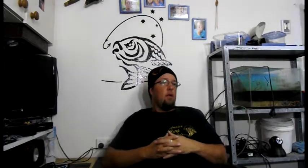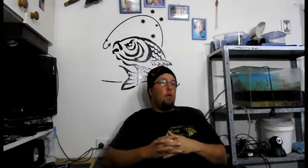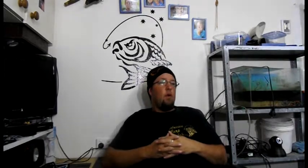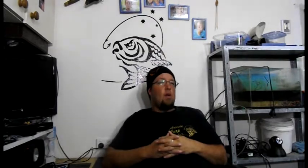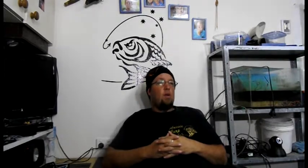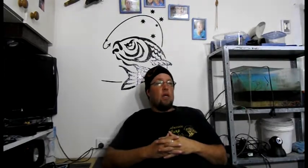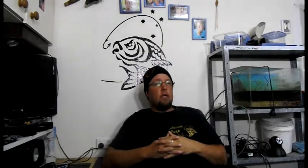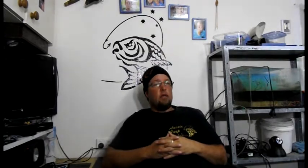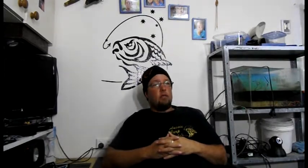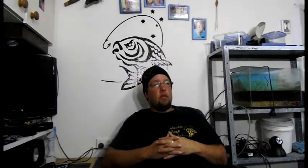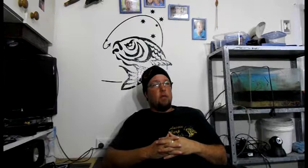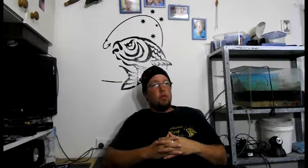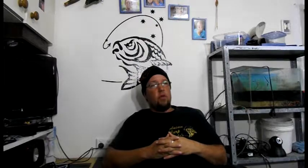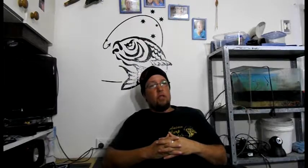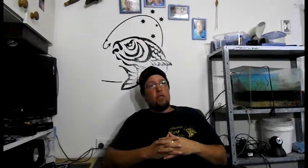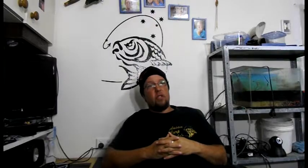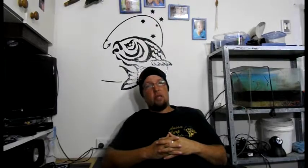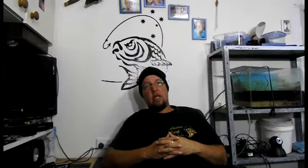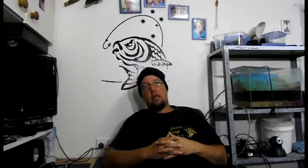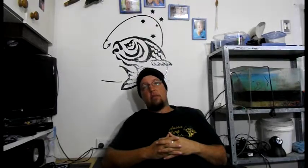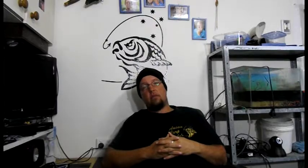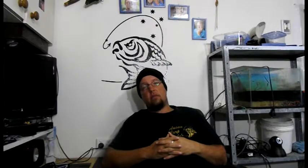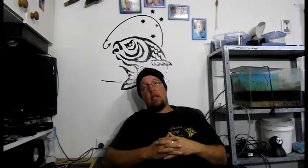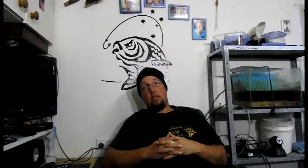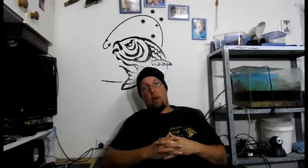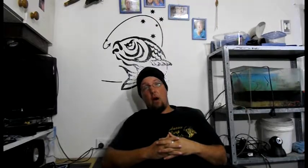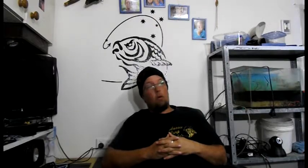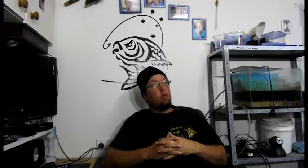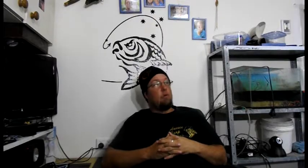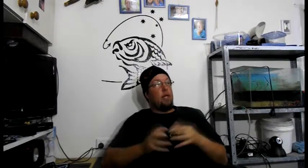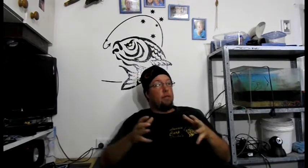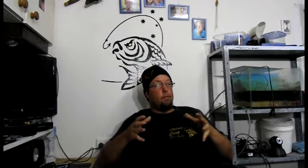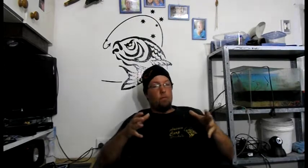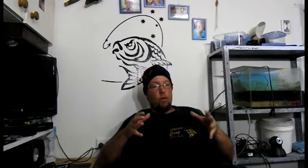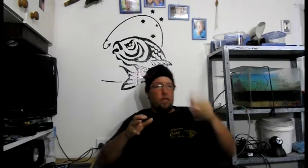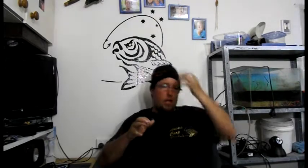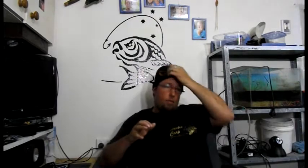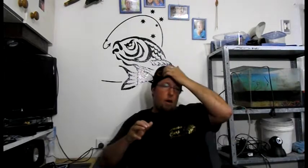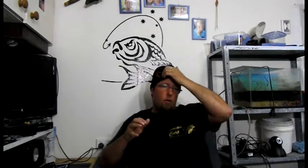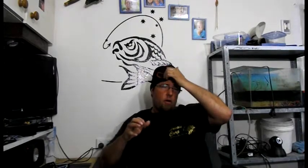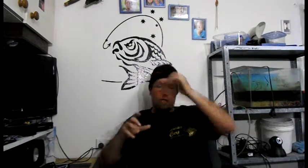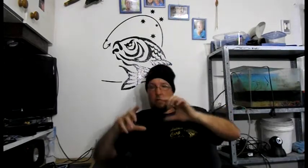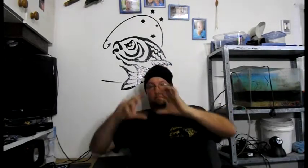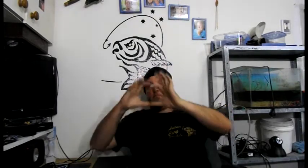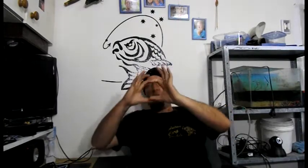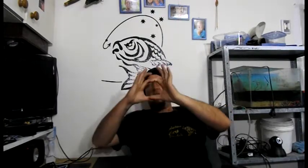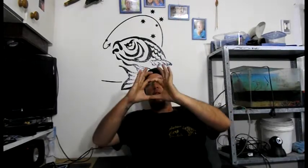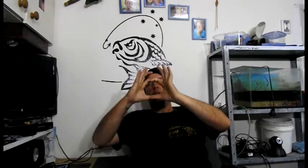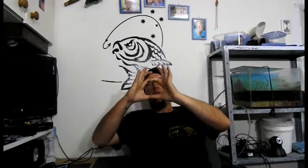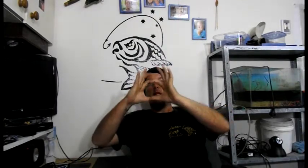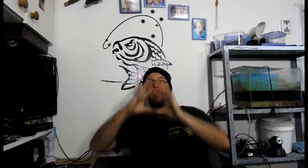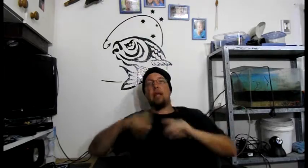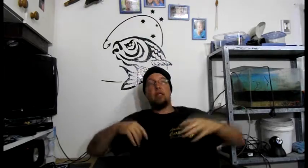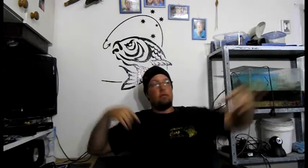One guy that I was talking to said to me, he's pole. Now, when I say a pole, it's yay round at the base and